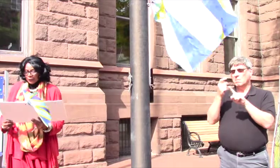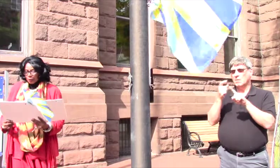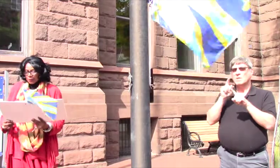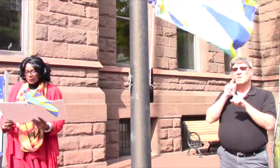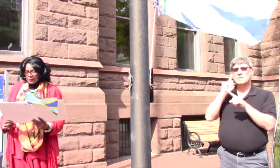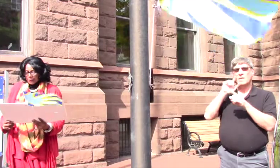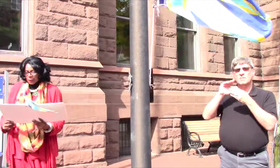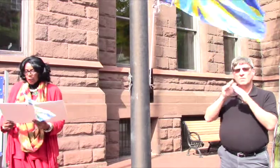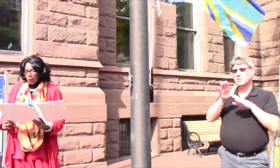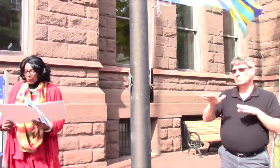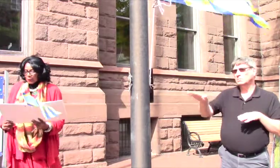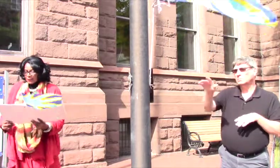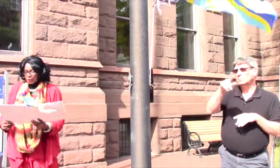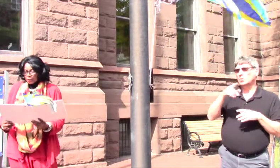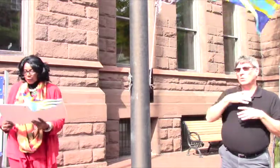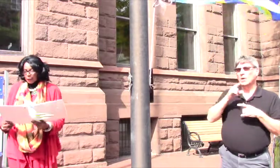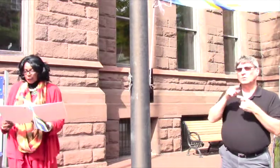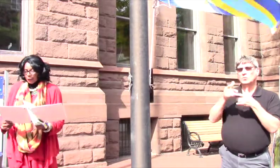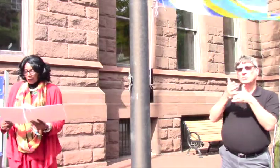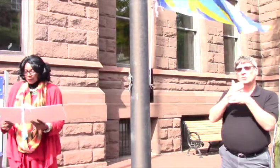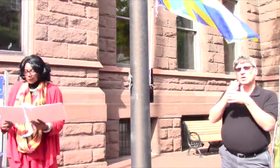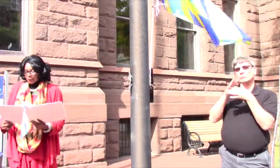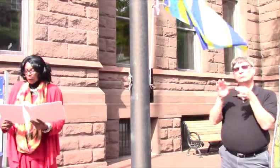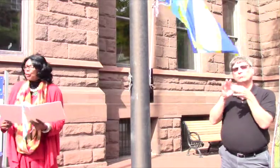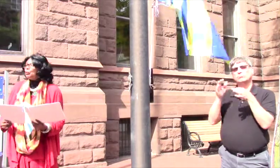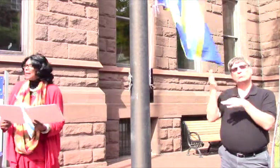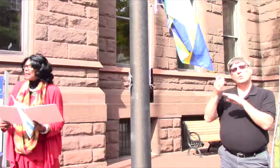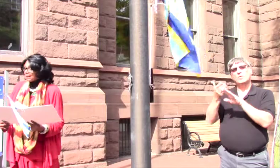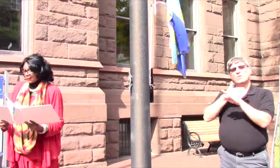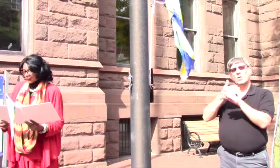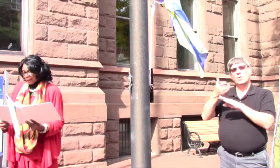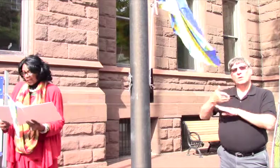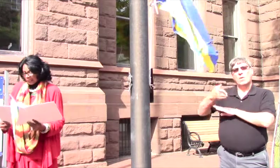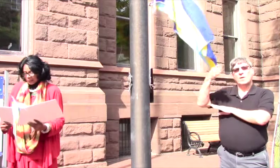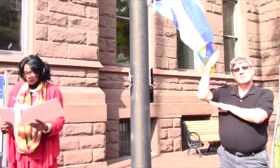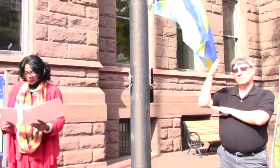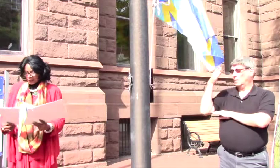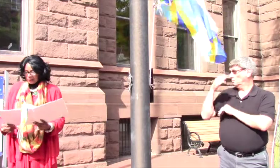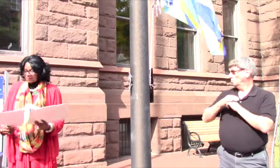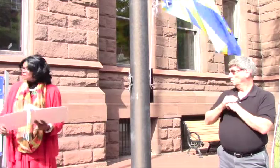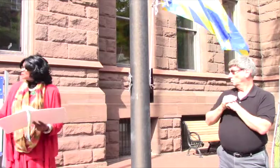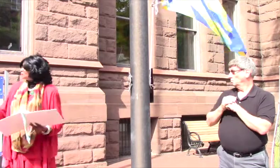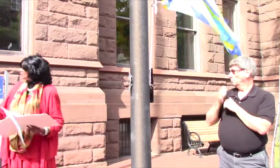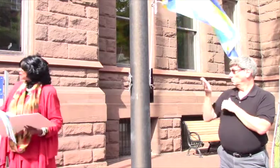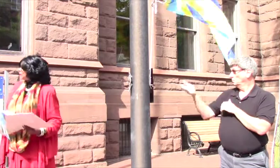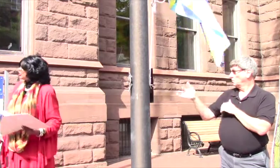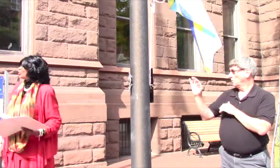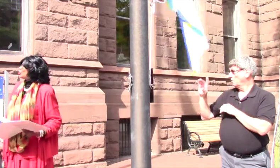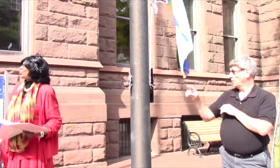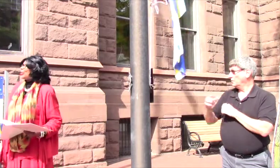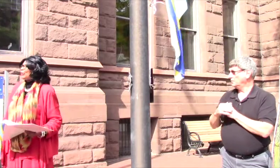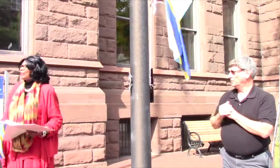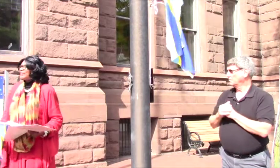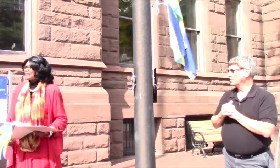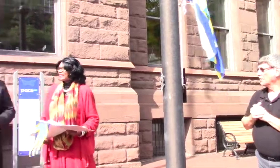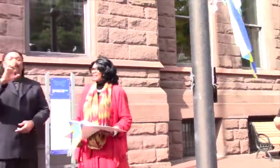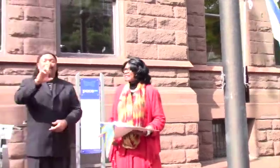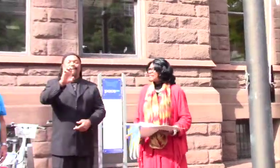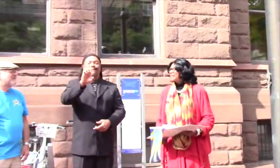community who would like to share a few thoughts before we raise this flag. Please do so. Hi.